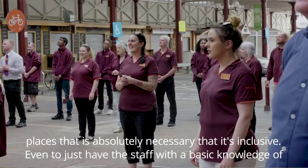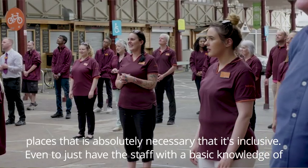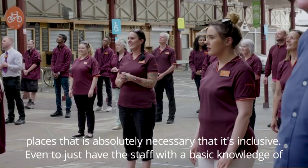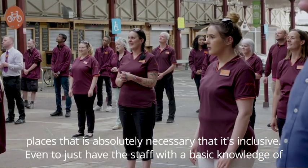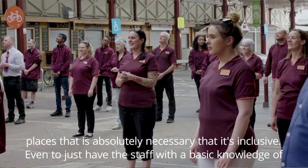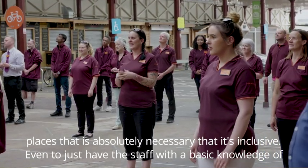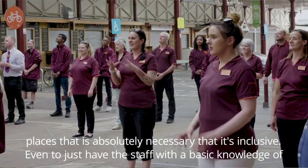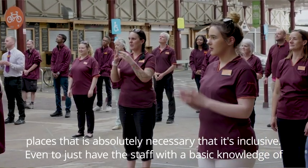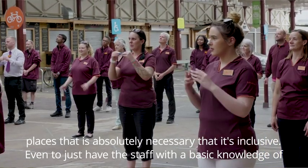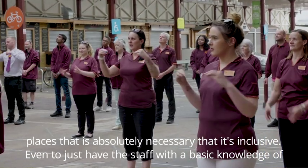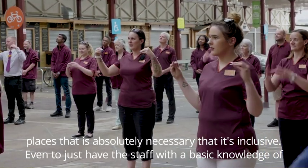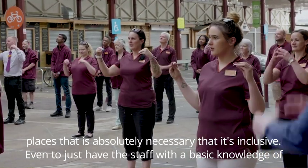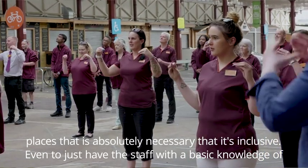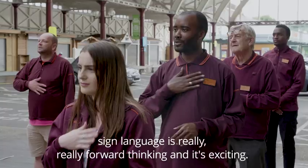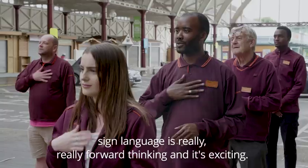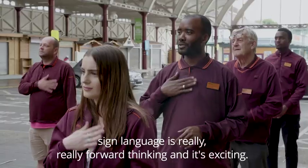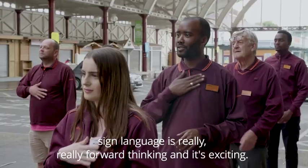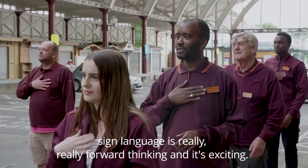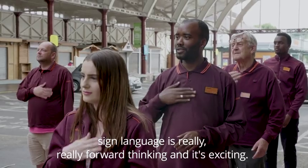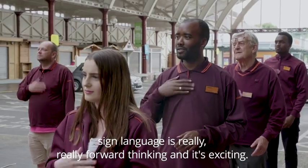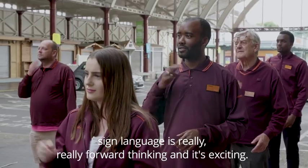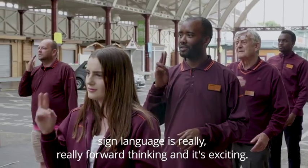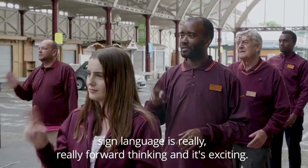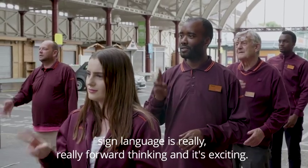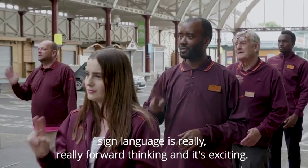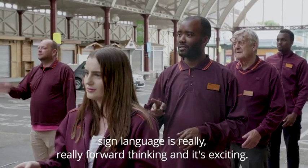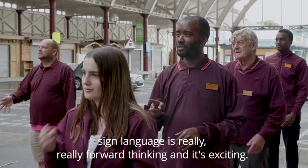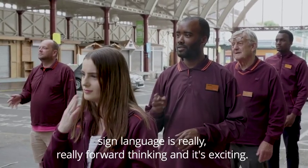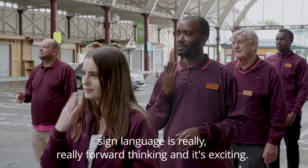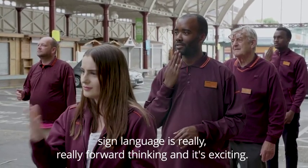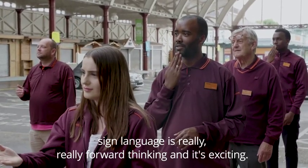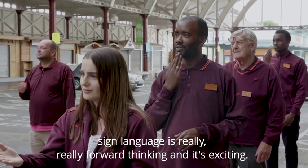just to have the staff with a basic knowledge of sign language is really really forward-thinking and it's exciting.